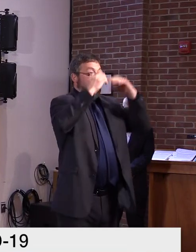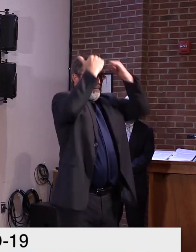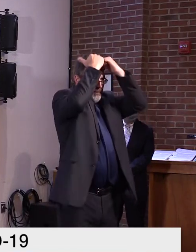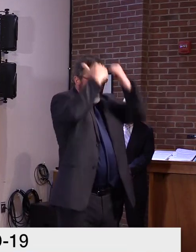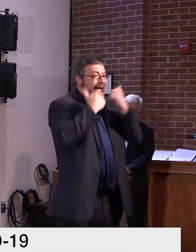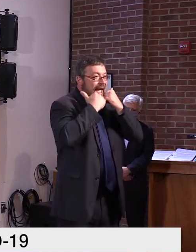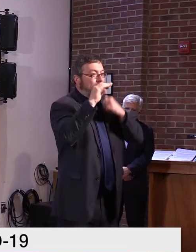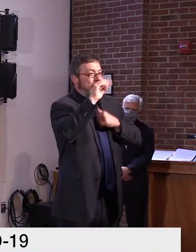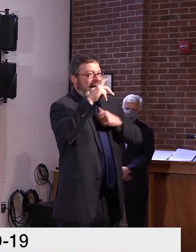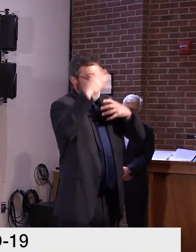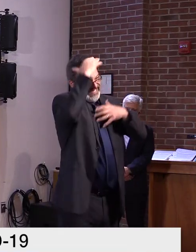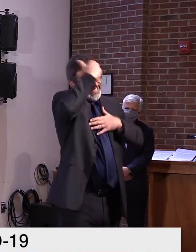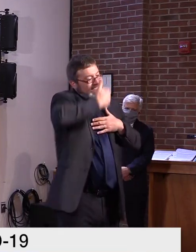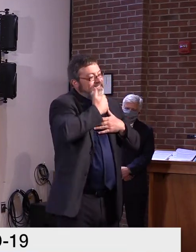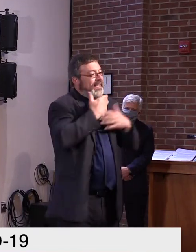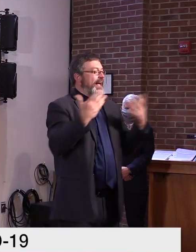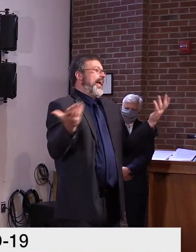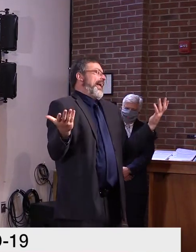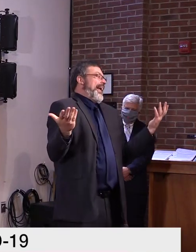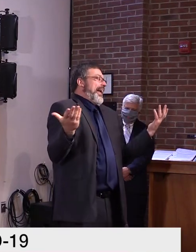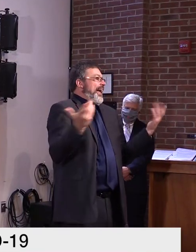All right. Thank you.